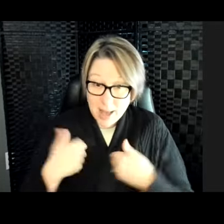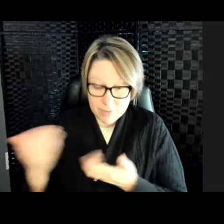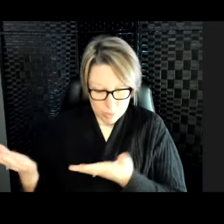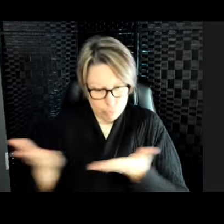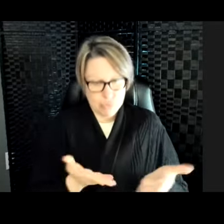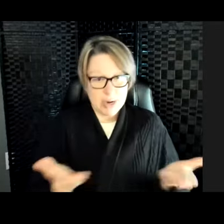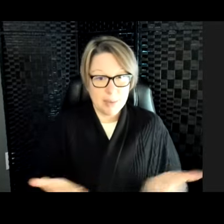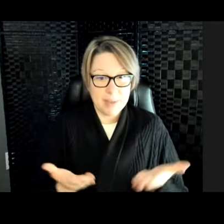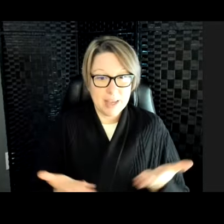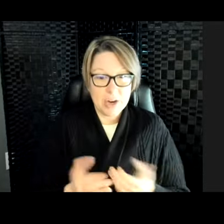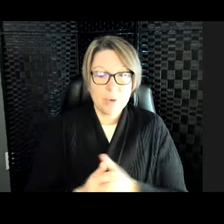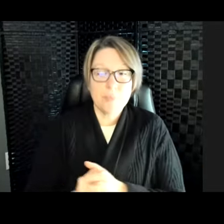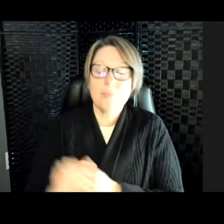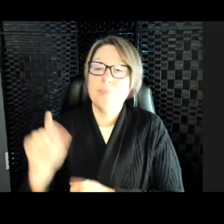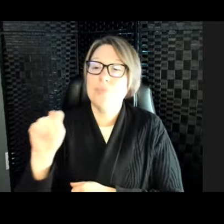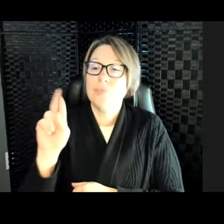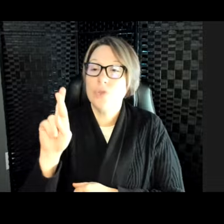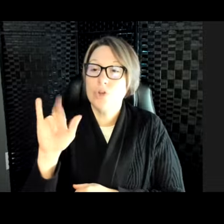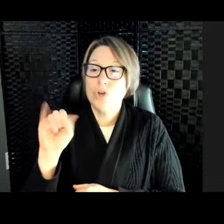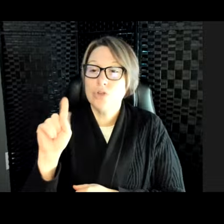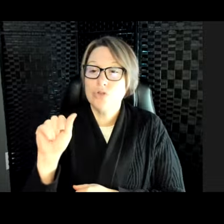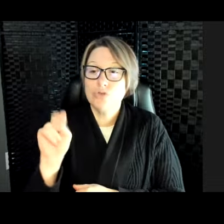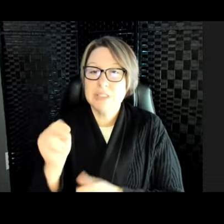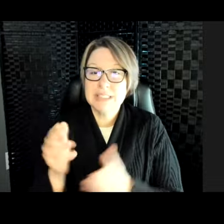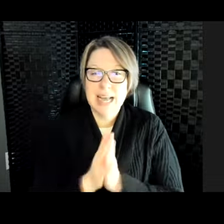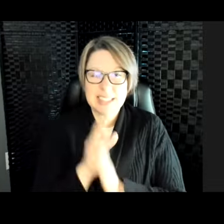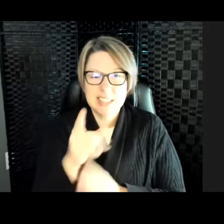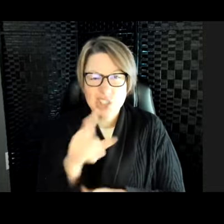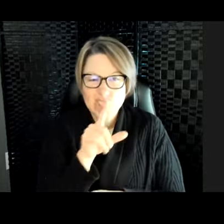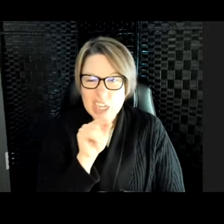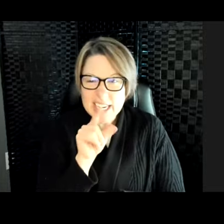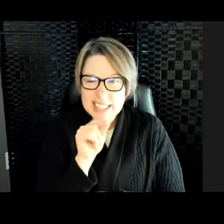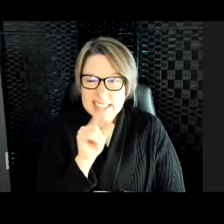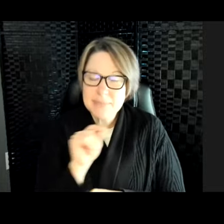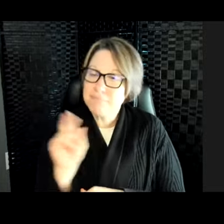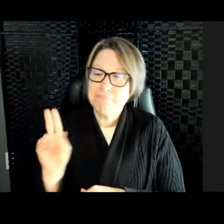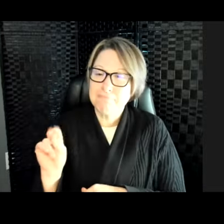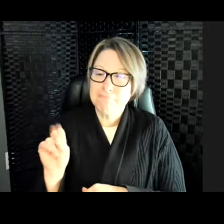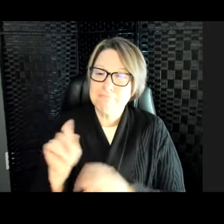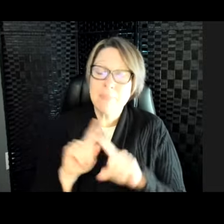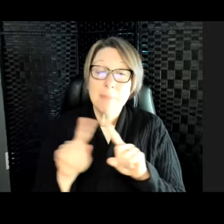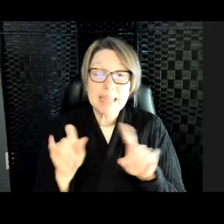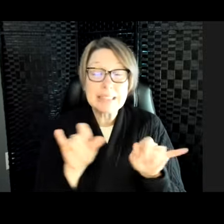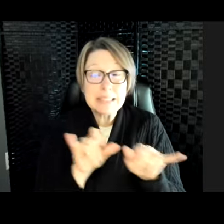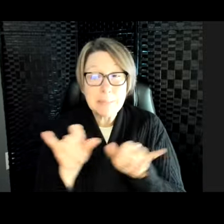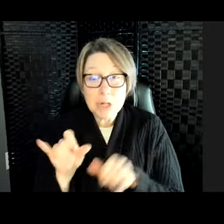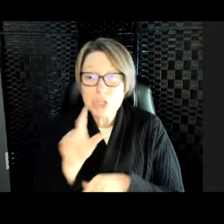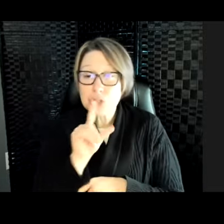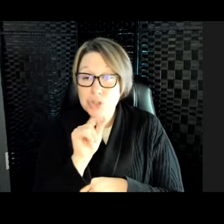see Tristan asked, are they chickens? They are not chickens, but like chickens, they are a type of bird. But these